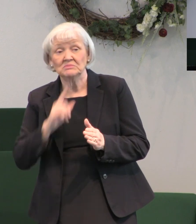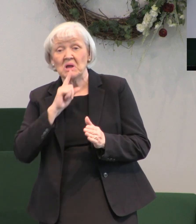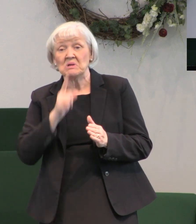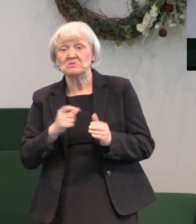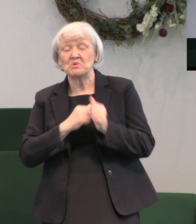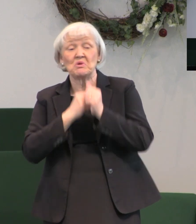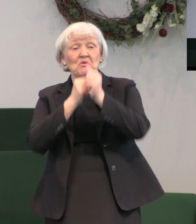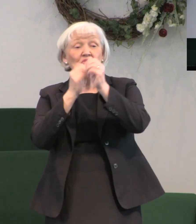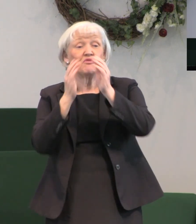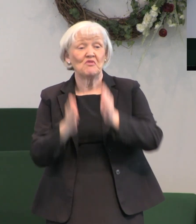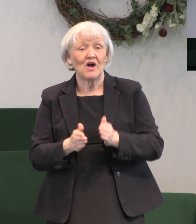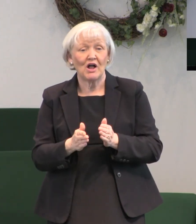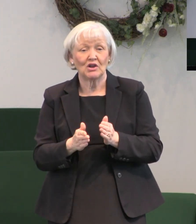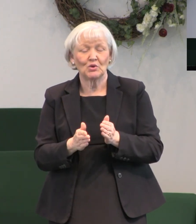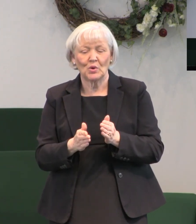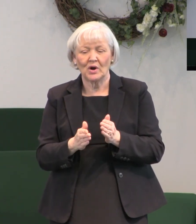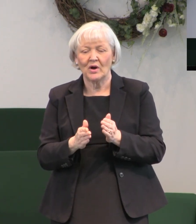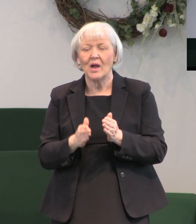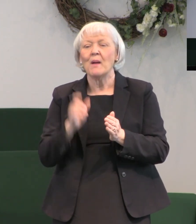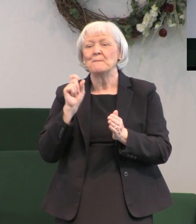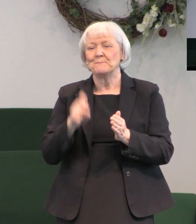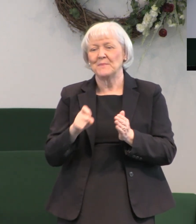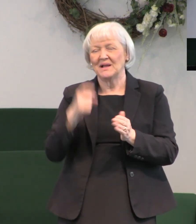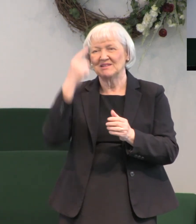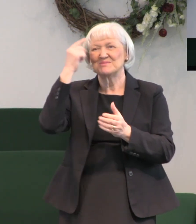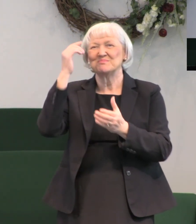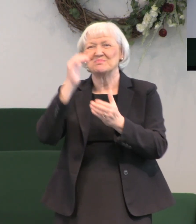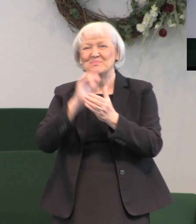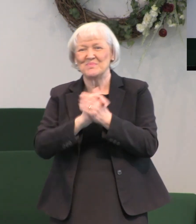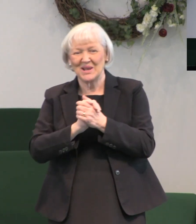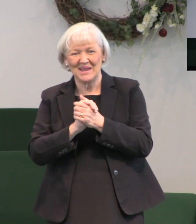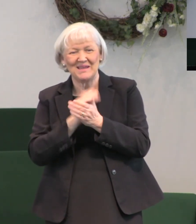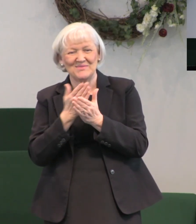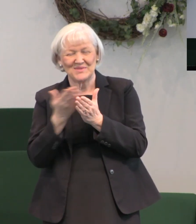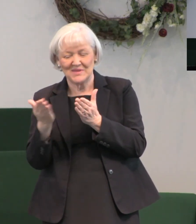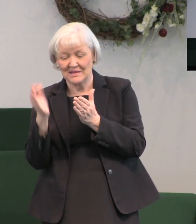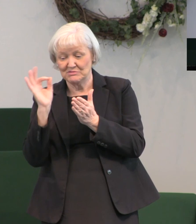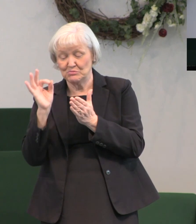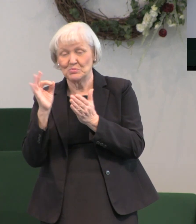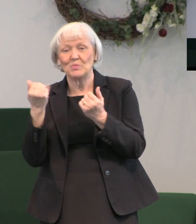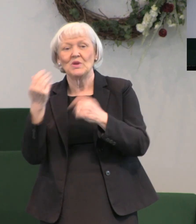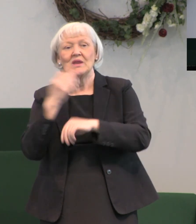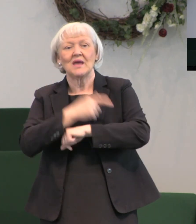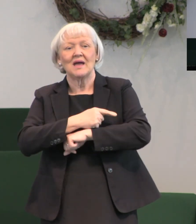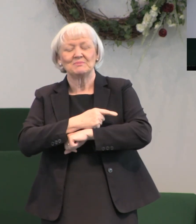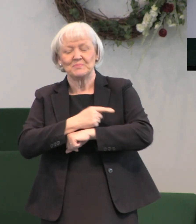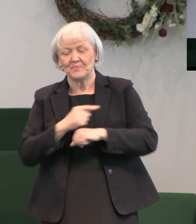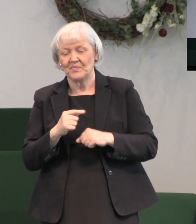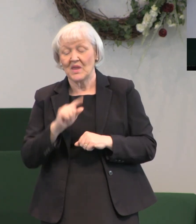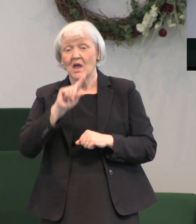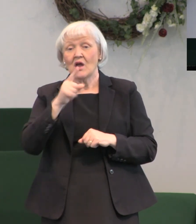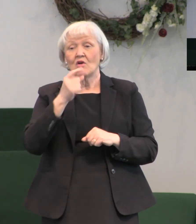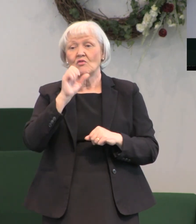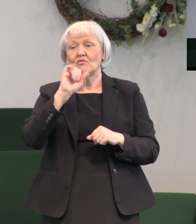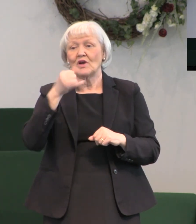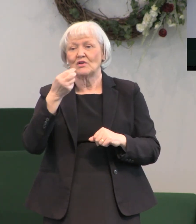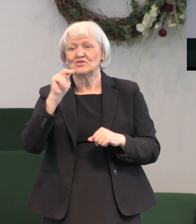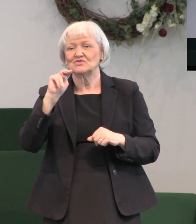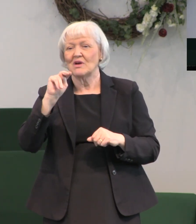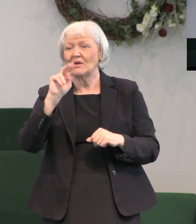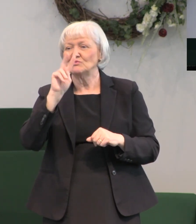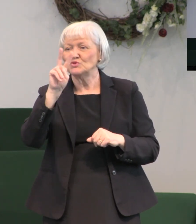of Christ unless you believe these things 1st John 2 23 says